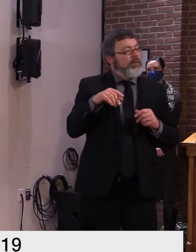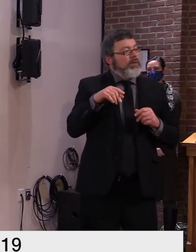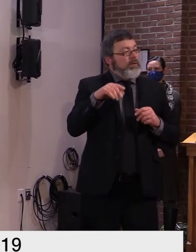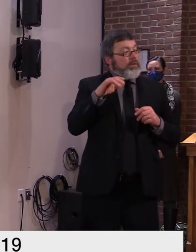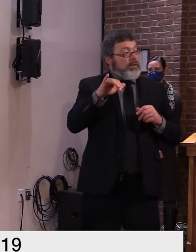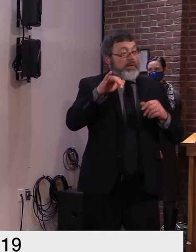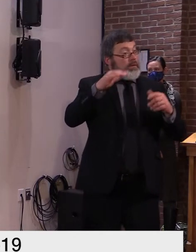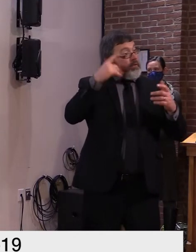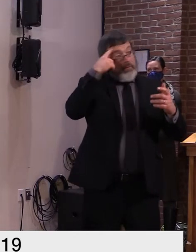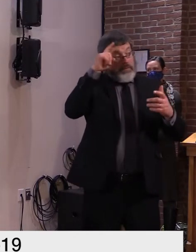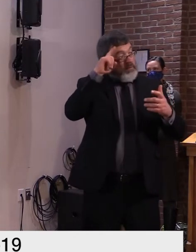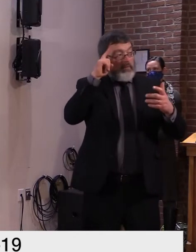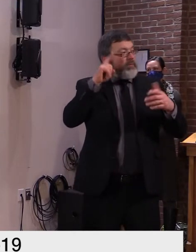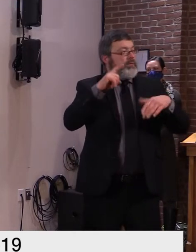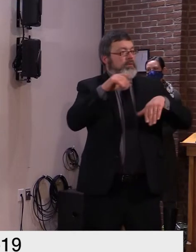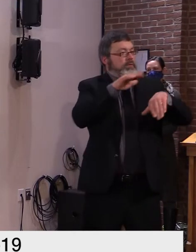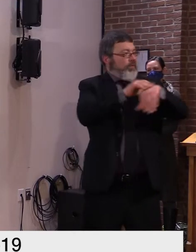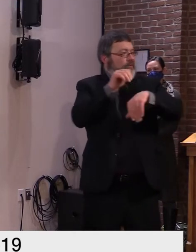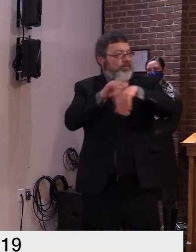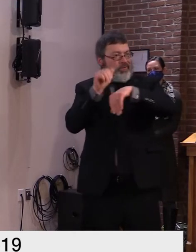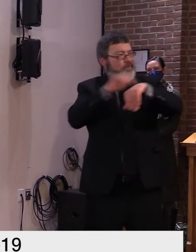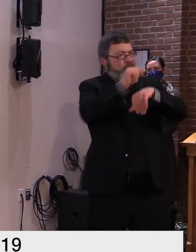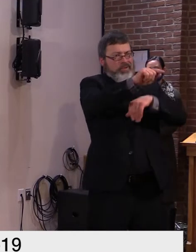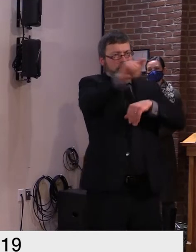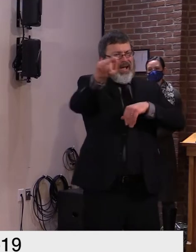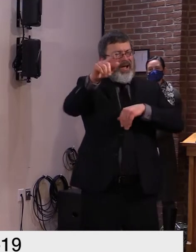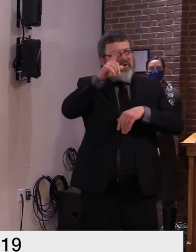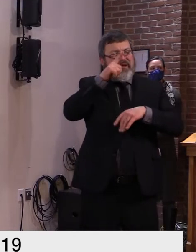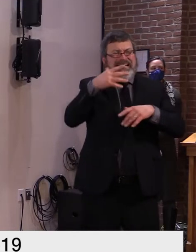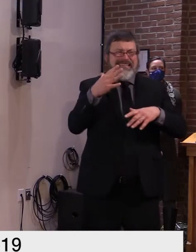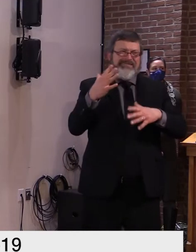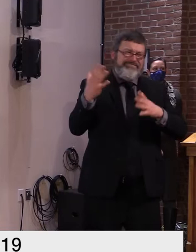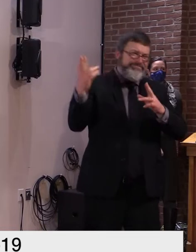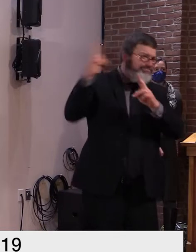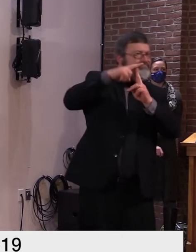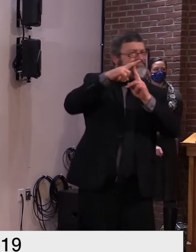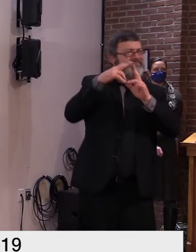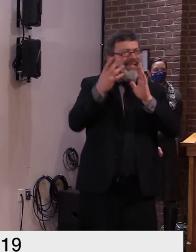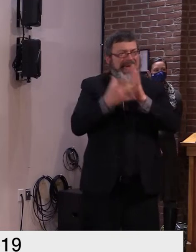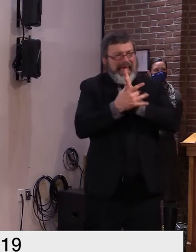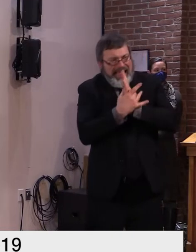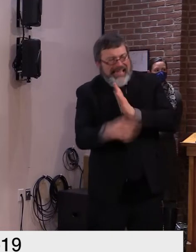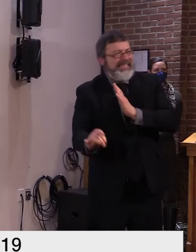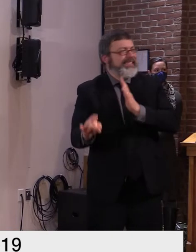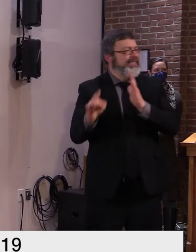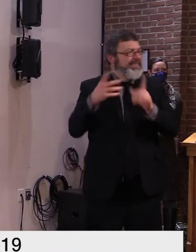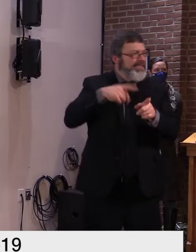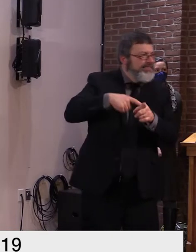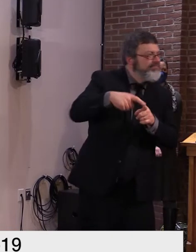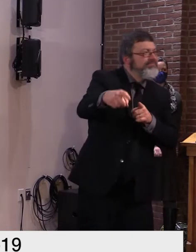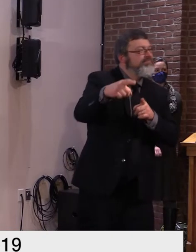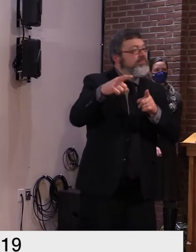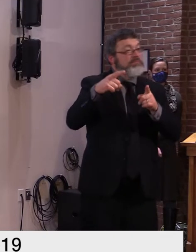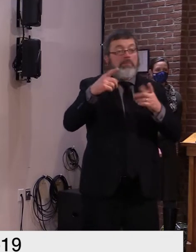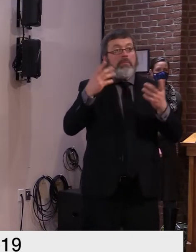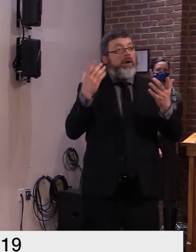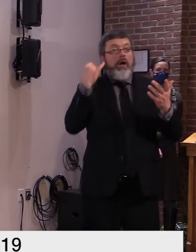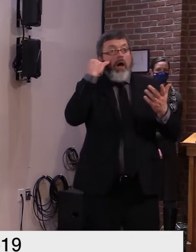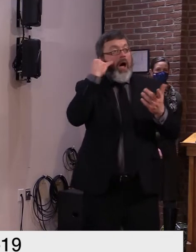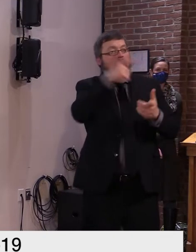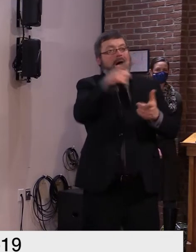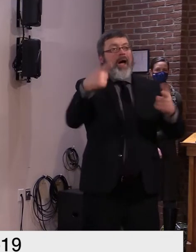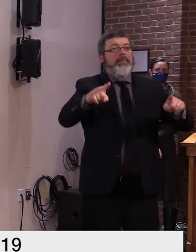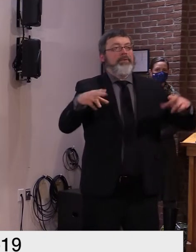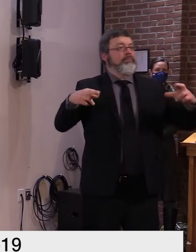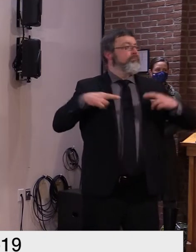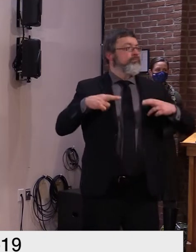that have additional capacity part-time workers retirees unemployment uh unemployed individuals